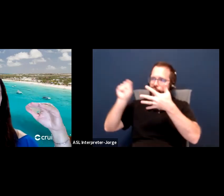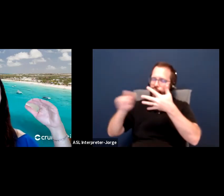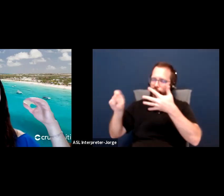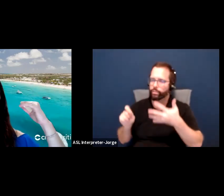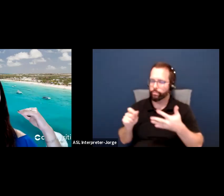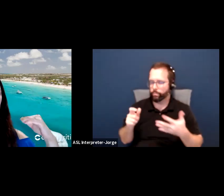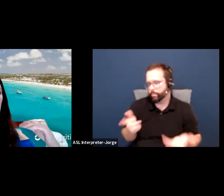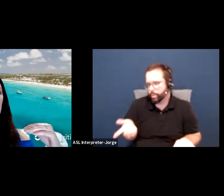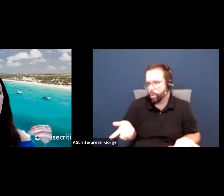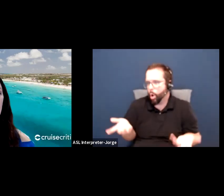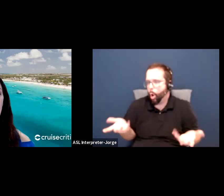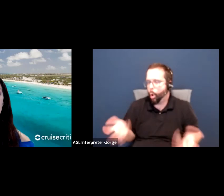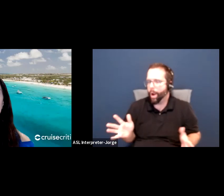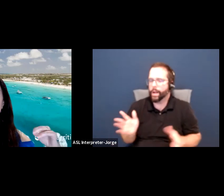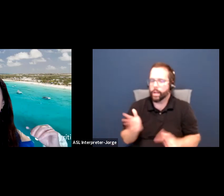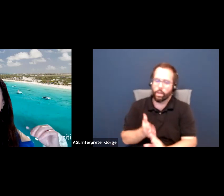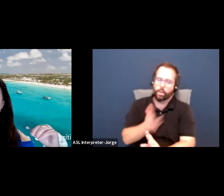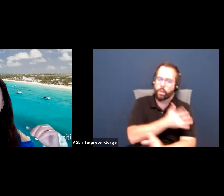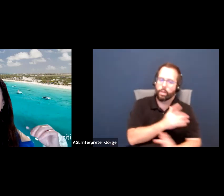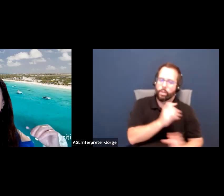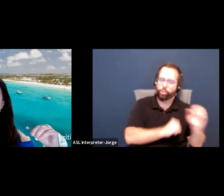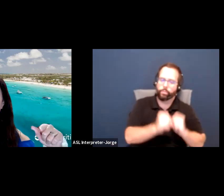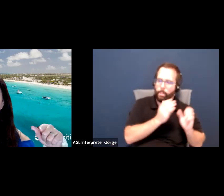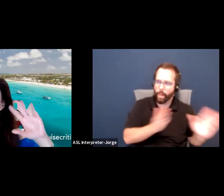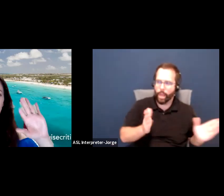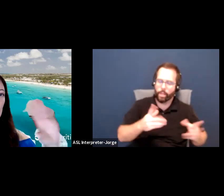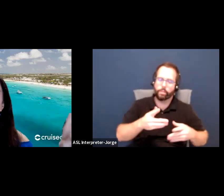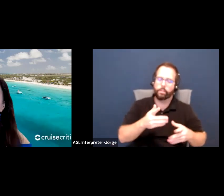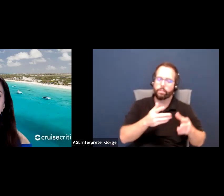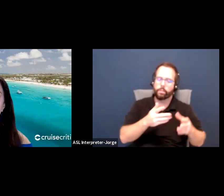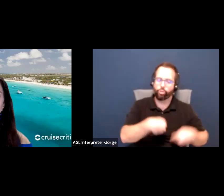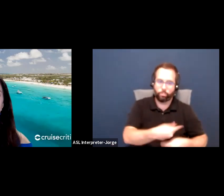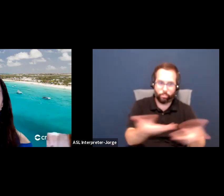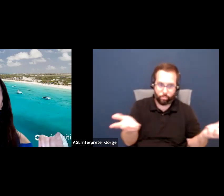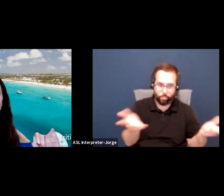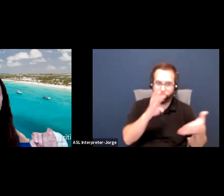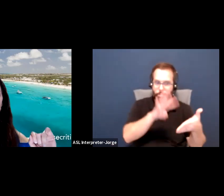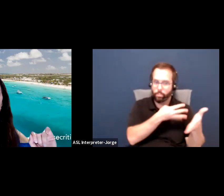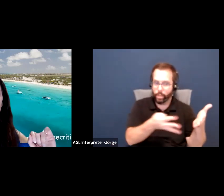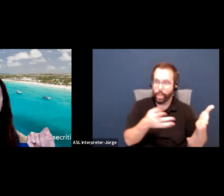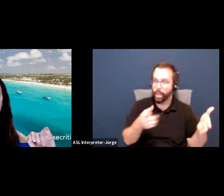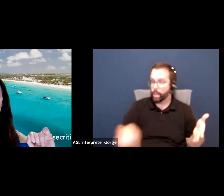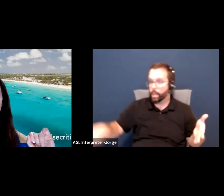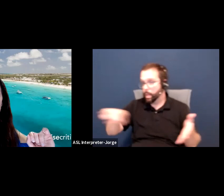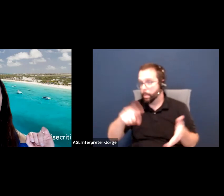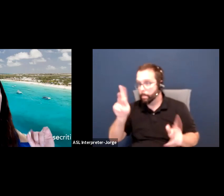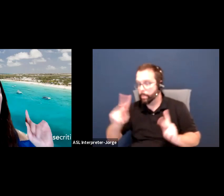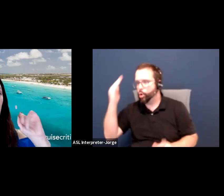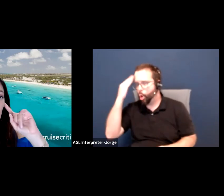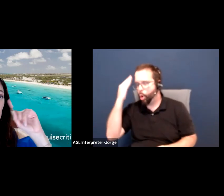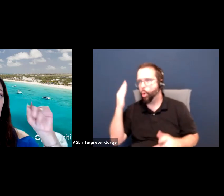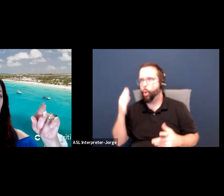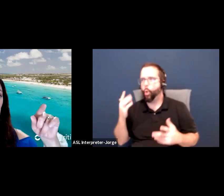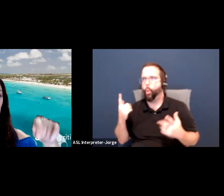distribute those documents. You create this dashboard so people know what their deliverables are. They're working on Q1 strategies,